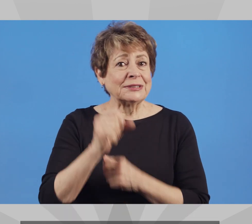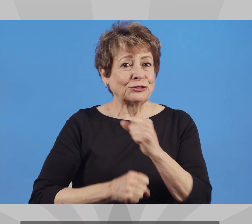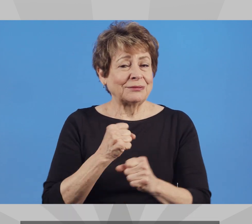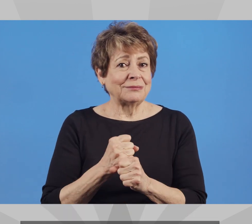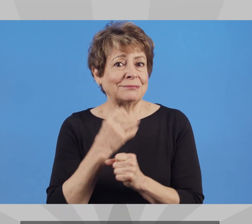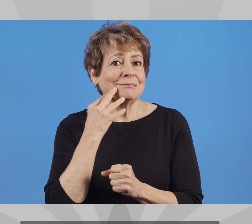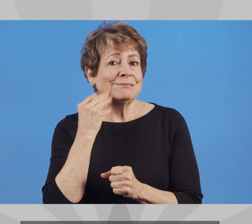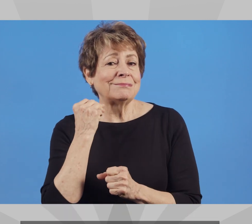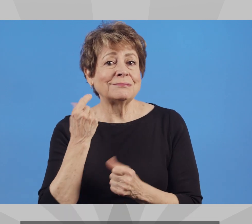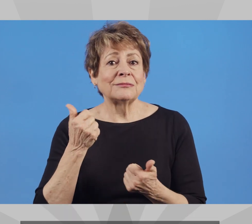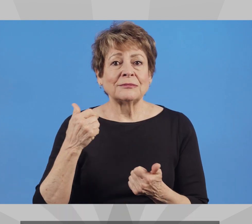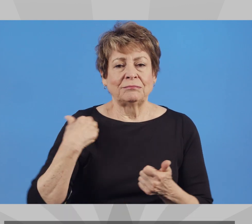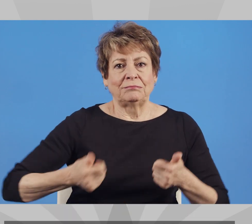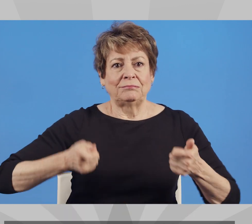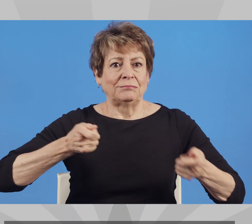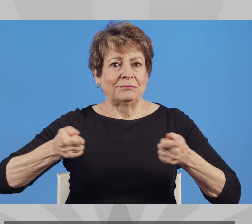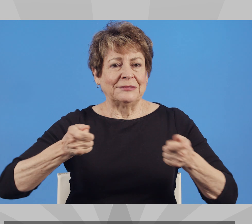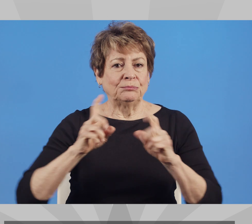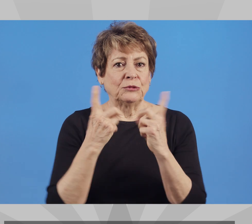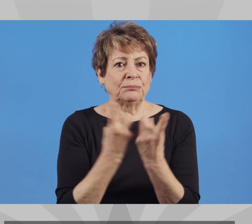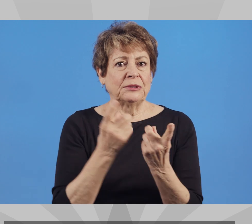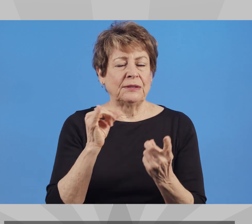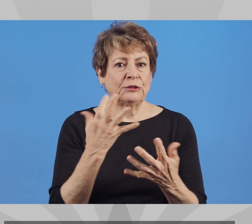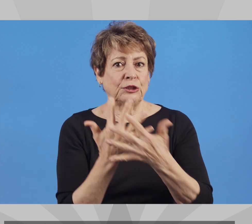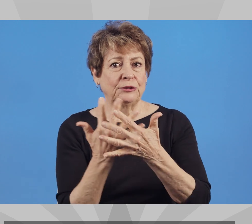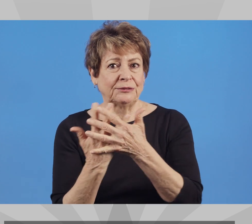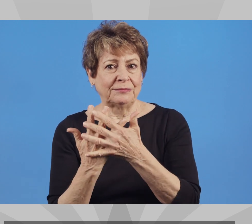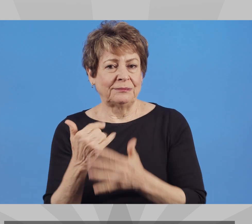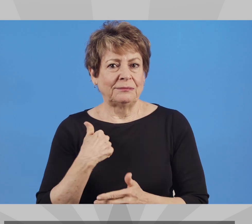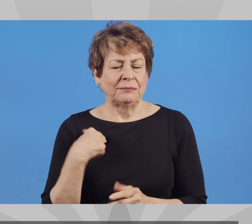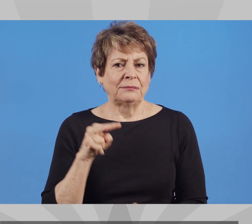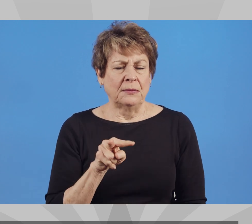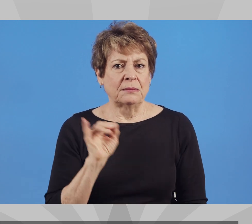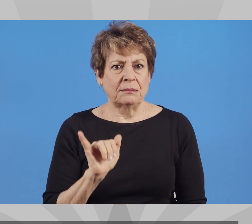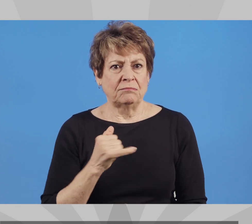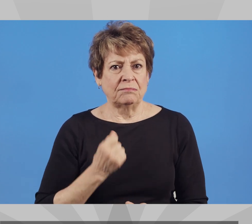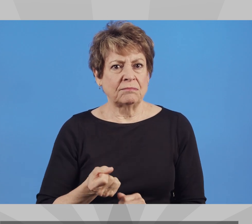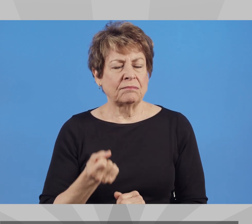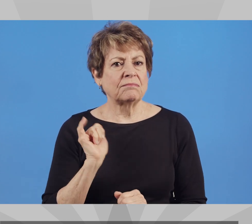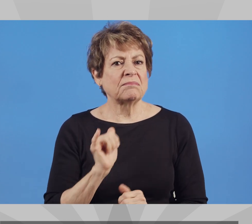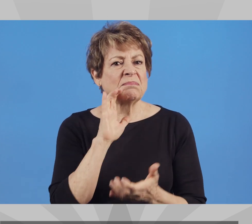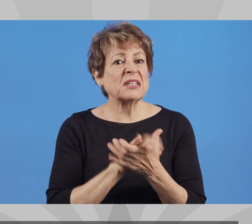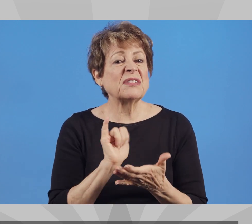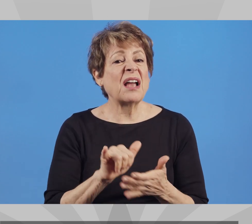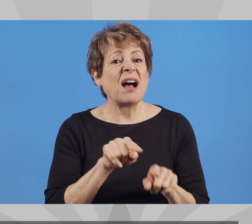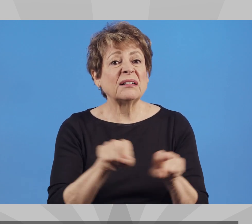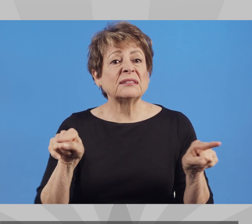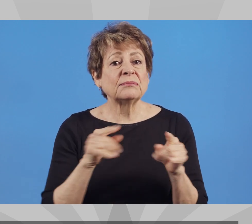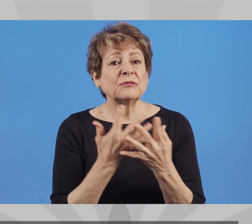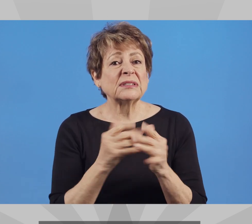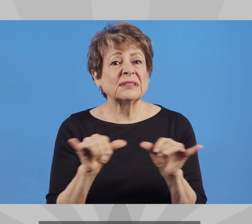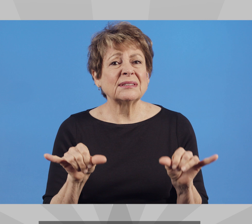-year veteran as an officer of the Arizona Department of Corrections, where I came to believe our prison